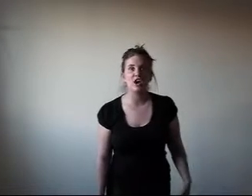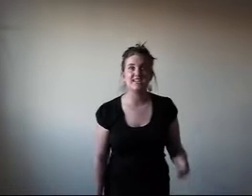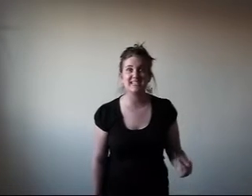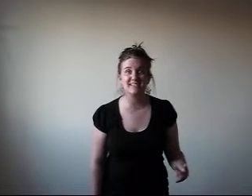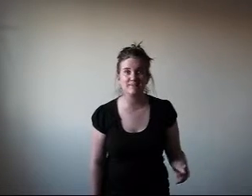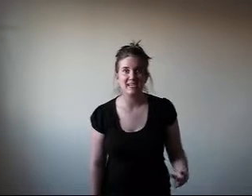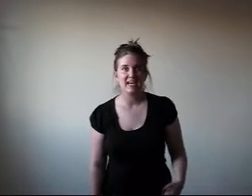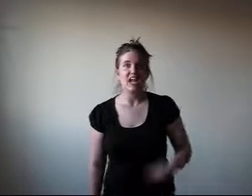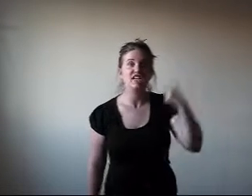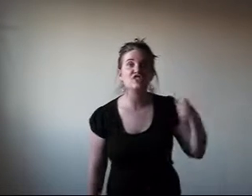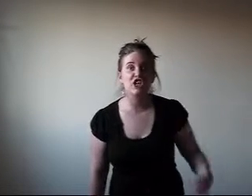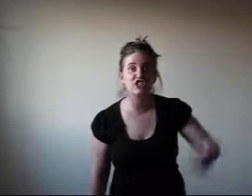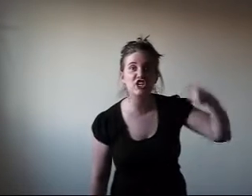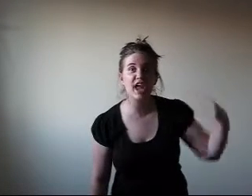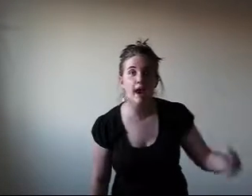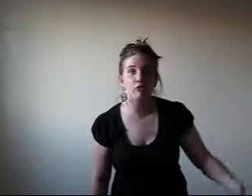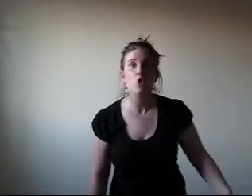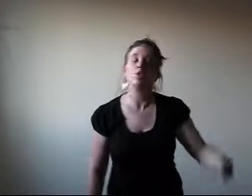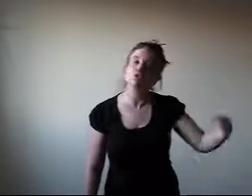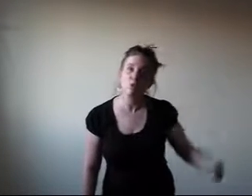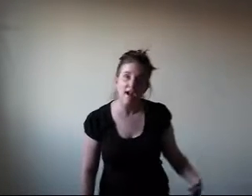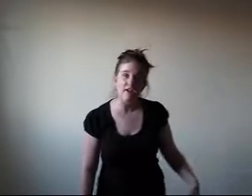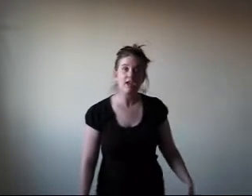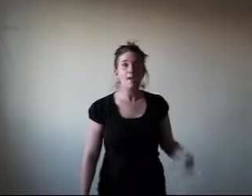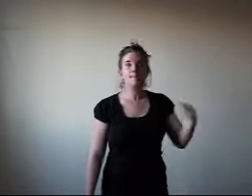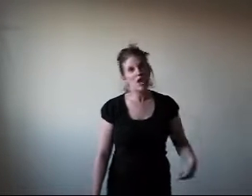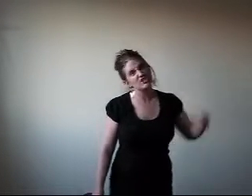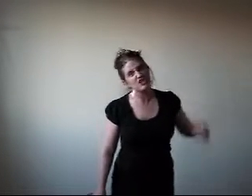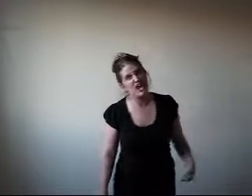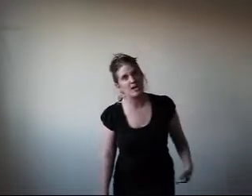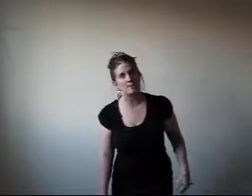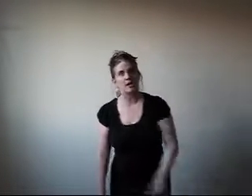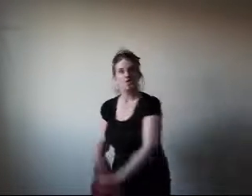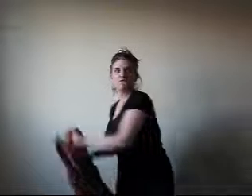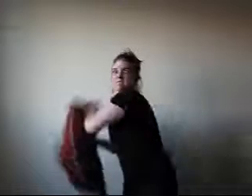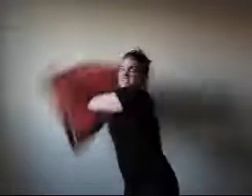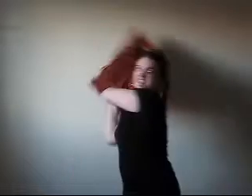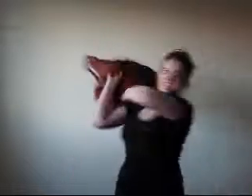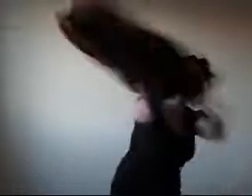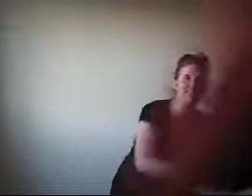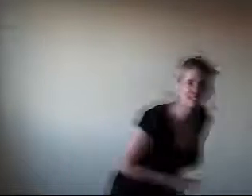on eBay. It doesn't count when you're wearing Marc Jacobs from Minneapolis.